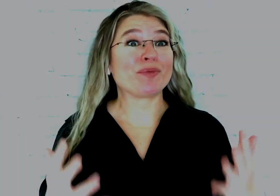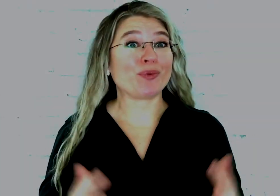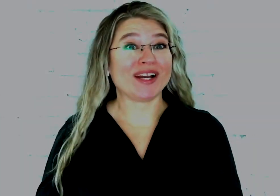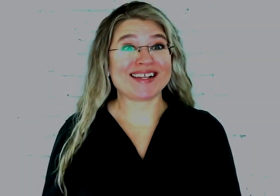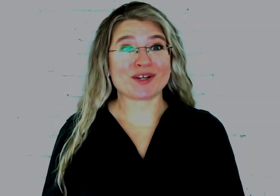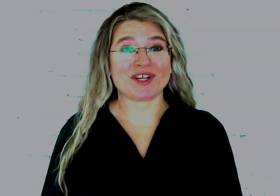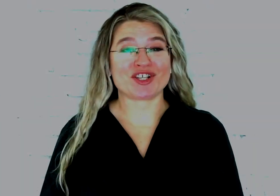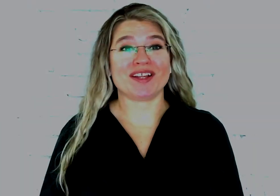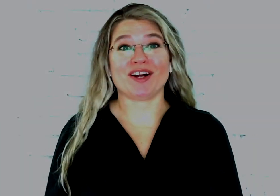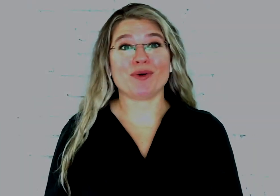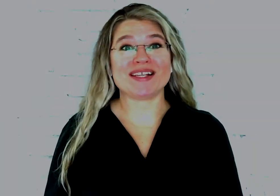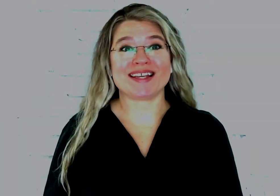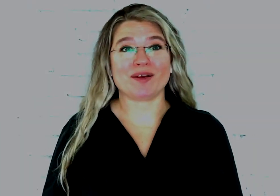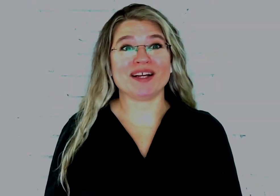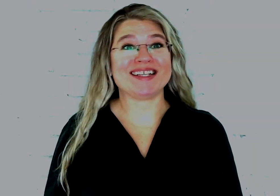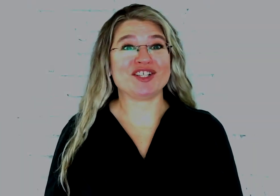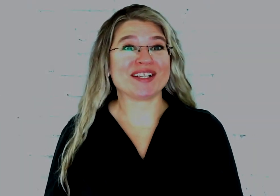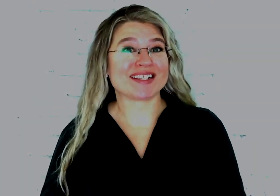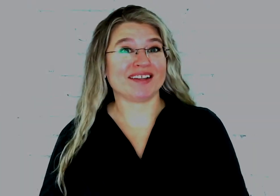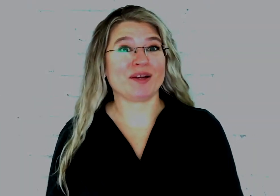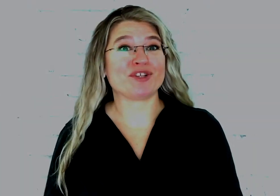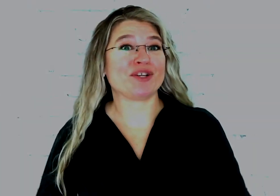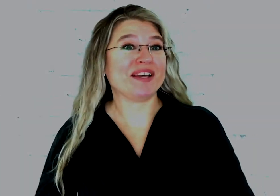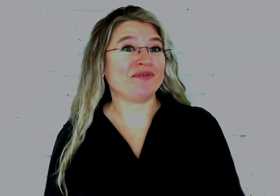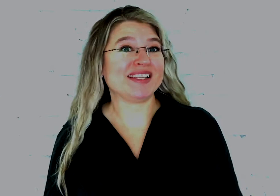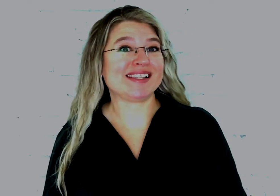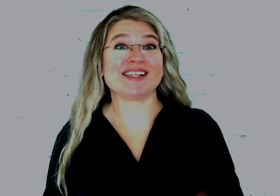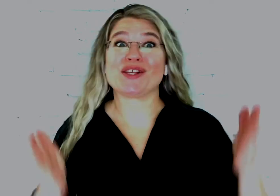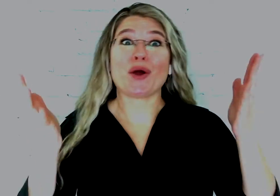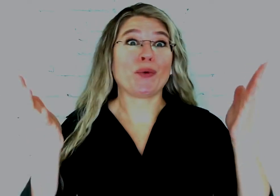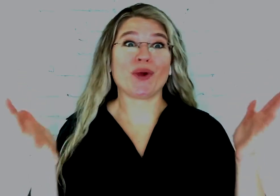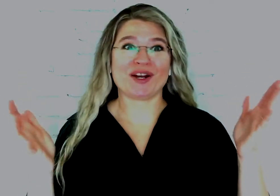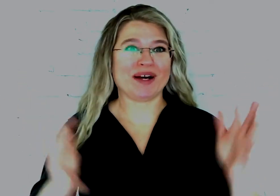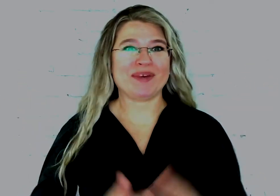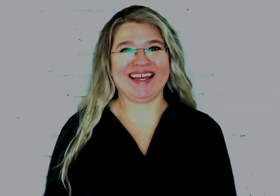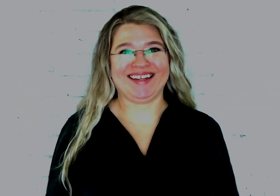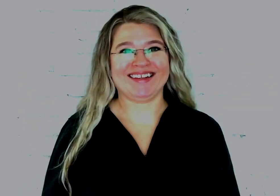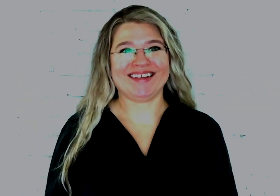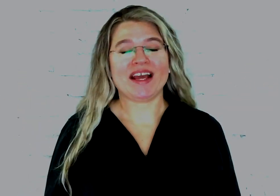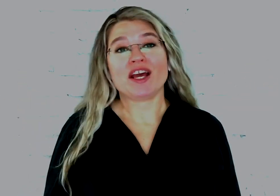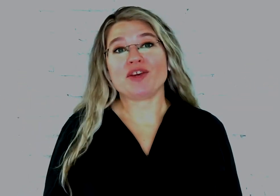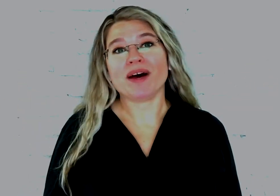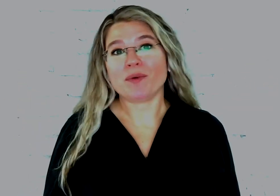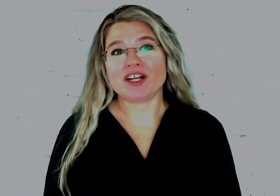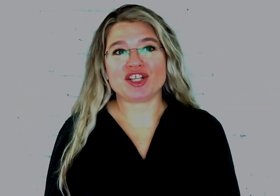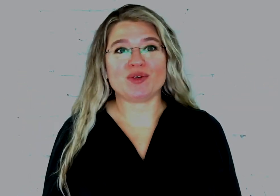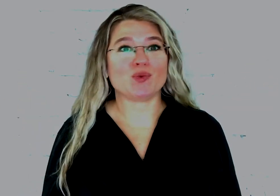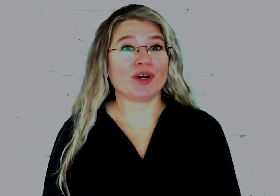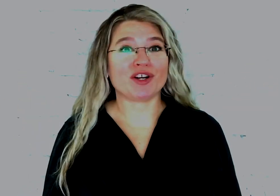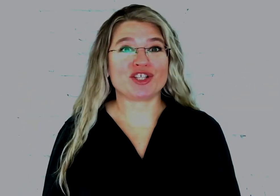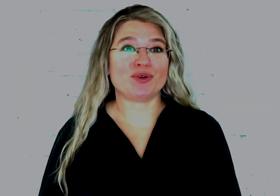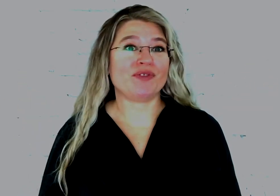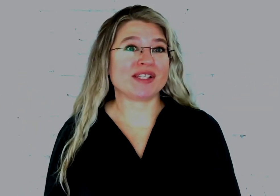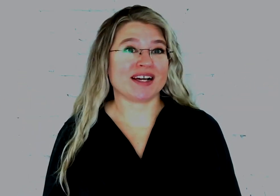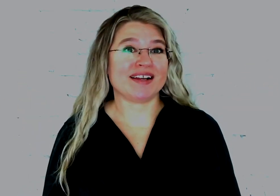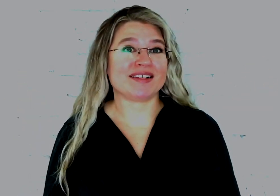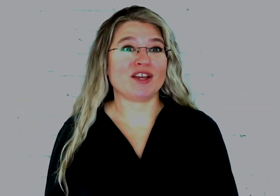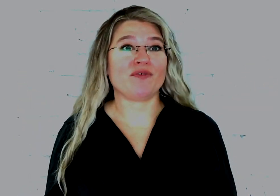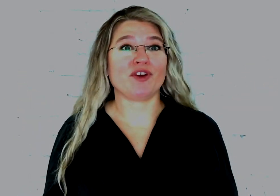one asked question that I always get about teaching sign language to infants is where do I begin? You might want to choose one or two of the signs that you feel are